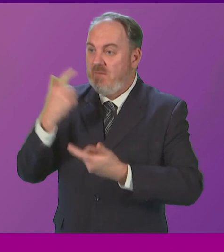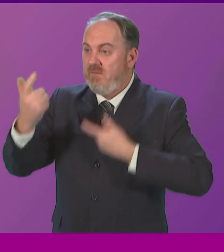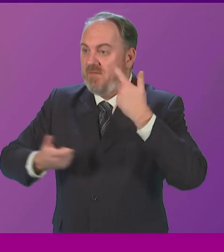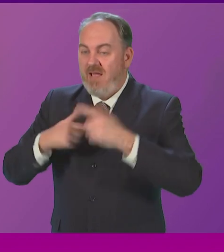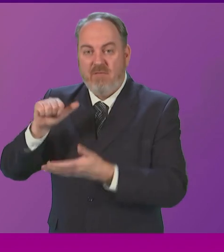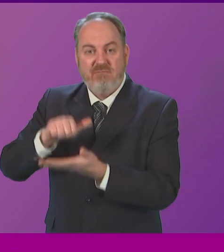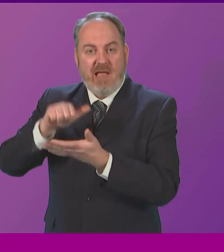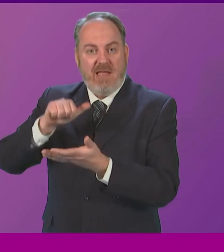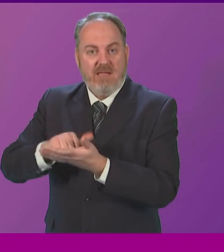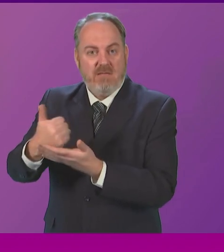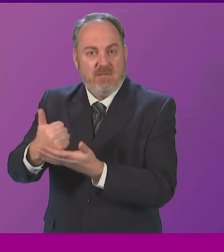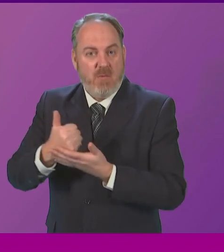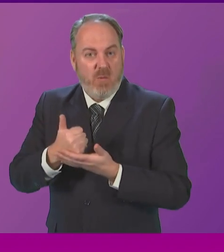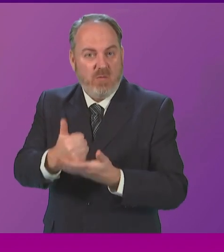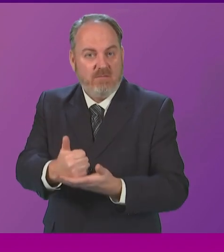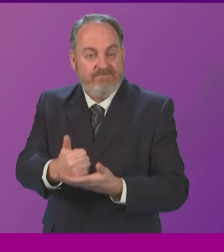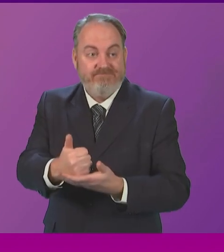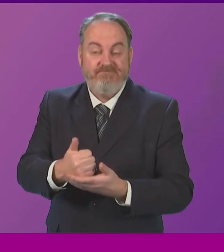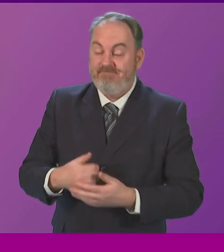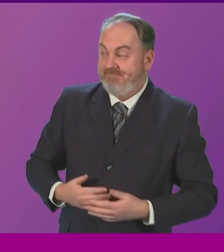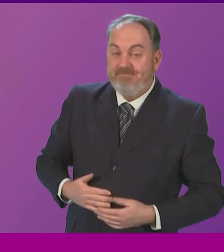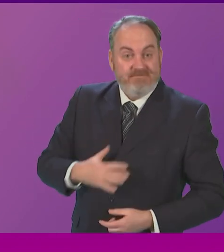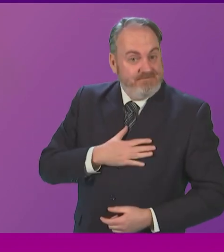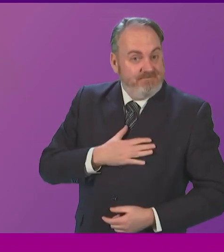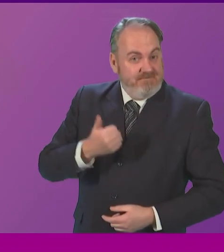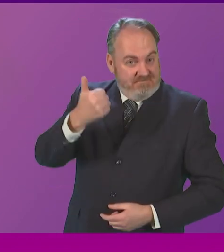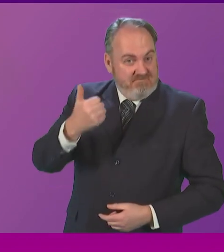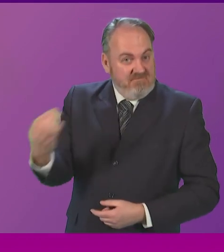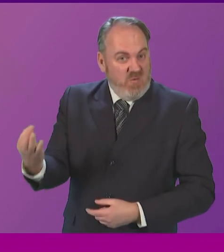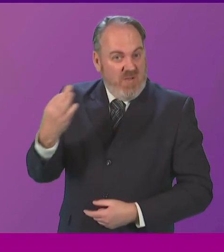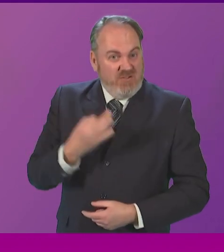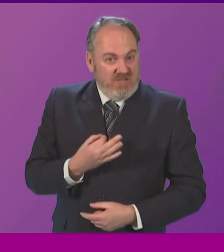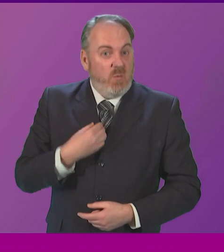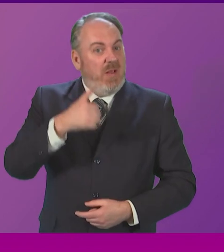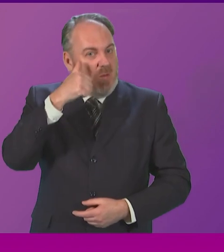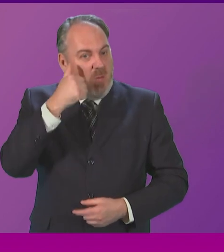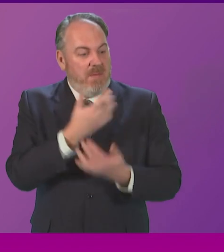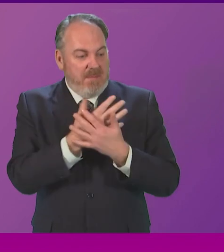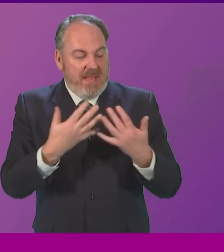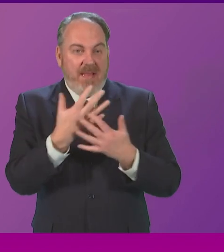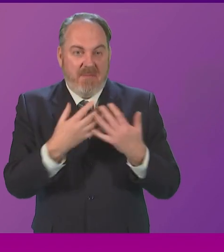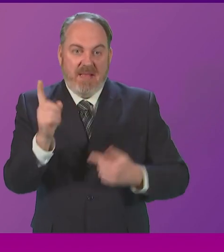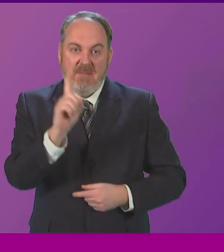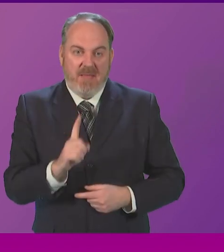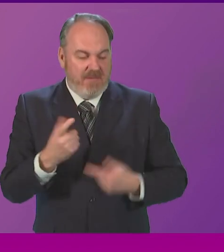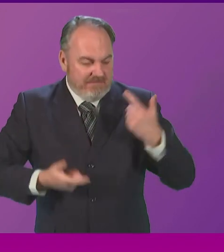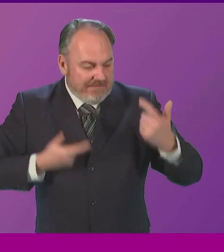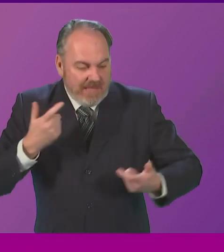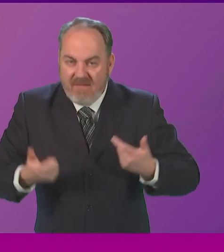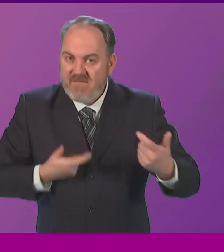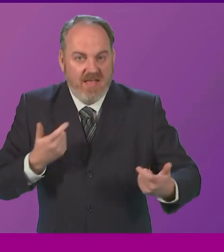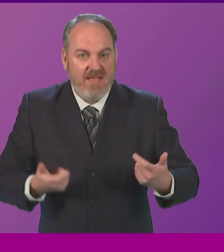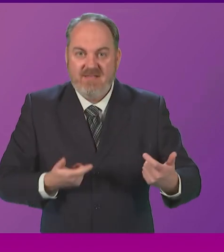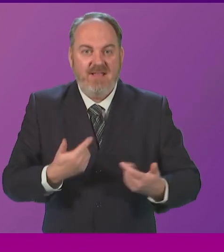and it is a great question. Those people have real difficulty accessing health care and navigating health care. One of the reasons that